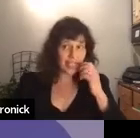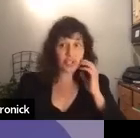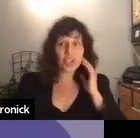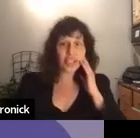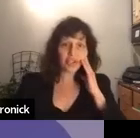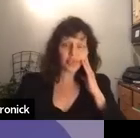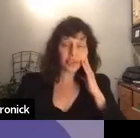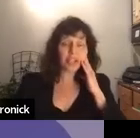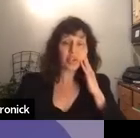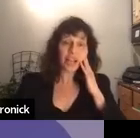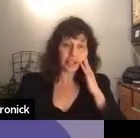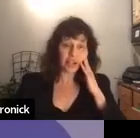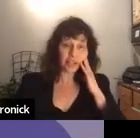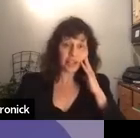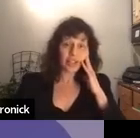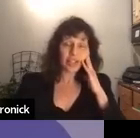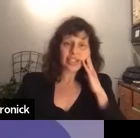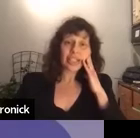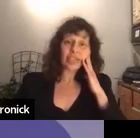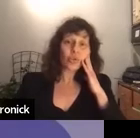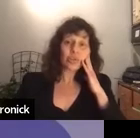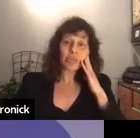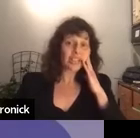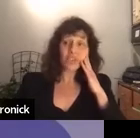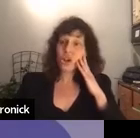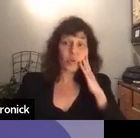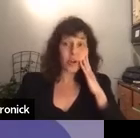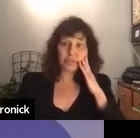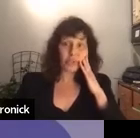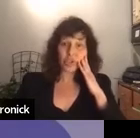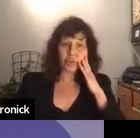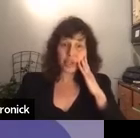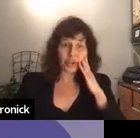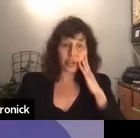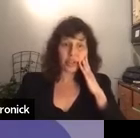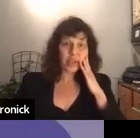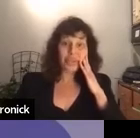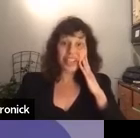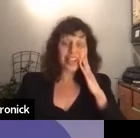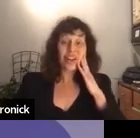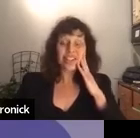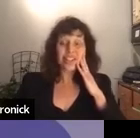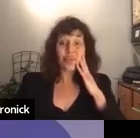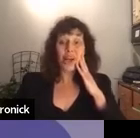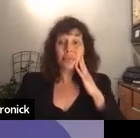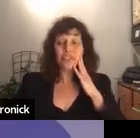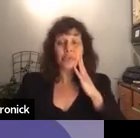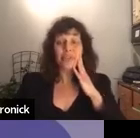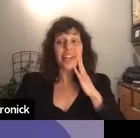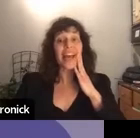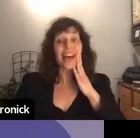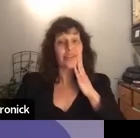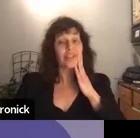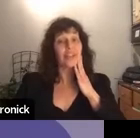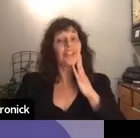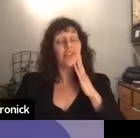to the detention center, but they cry a lot until I told them that I did not want them to go there. But they had not seen their mom for a